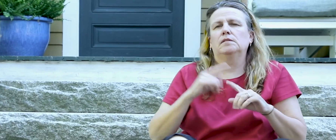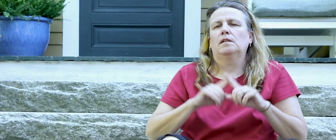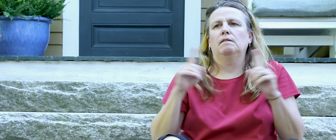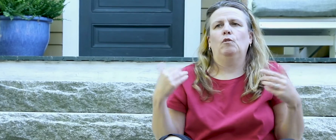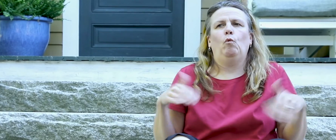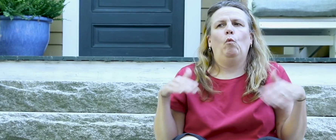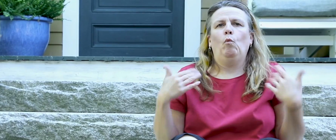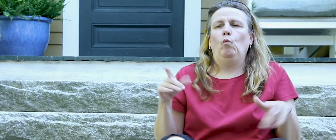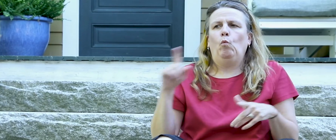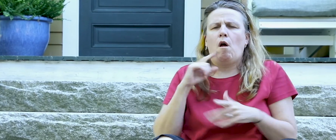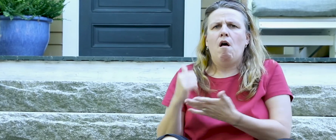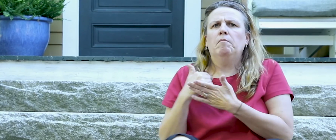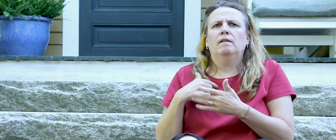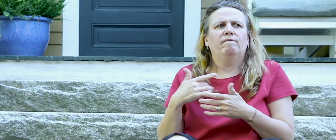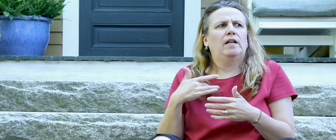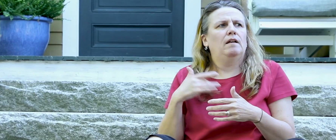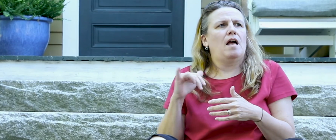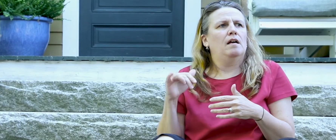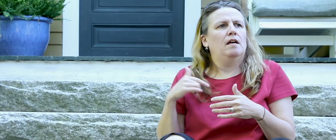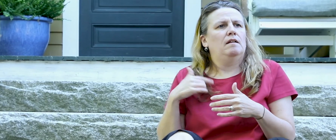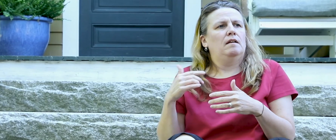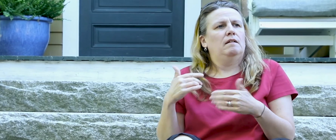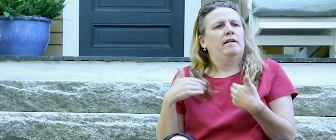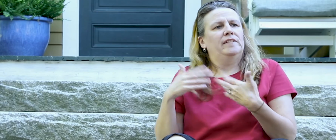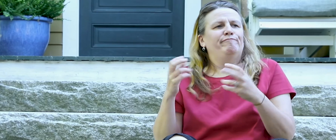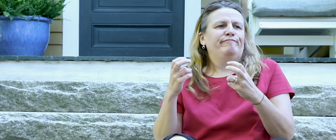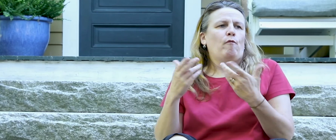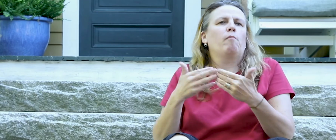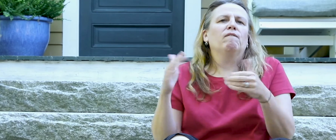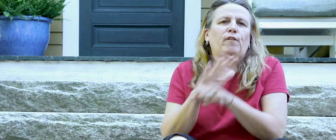Technology today has made a big difference. It's helped me to feel like I almost have total access to communication.